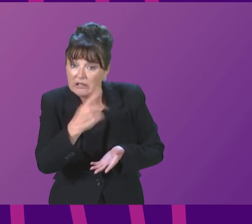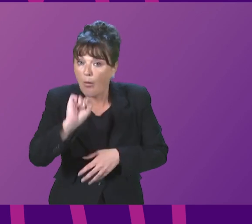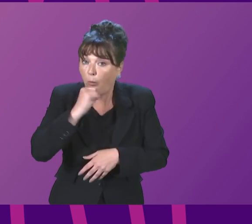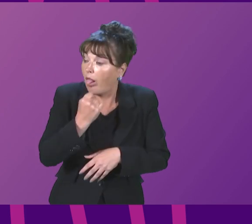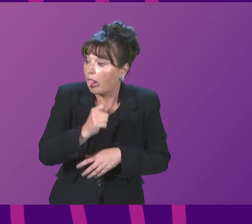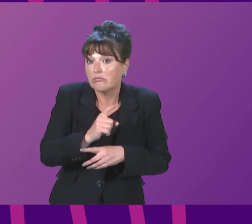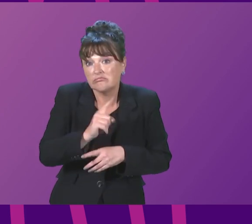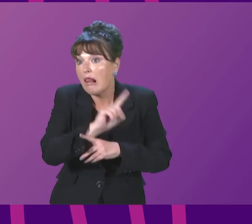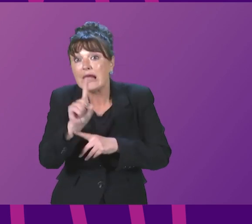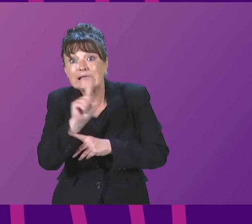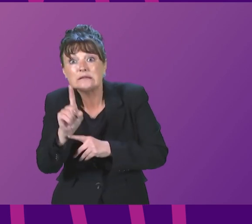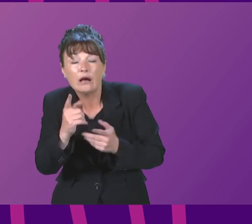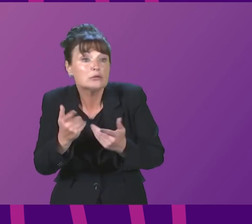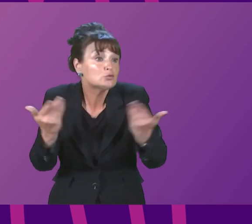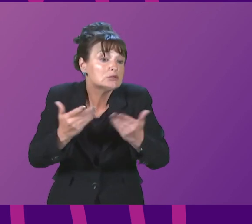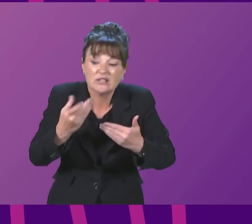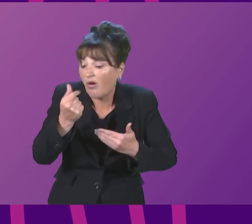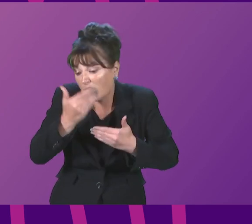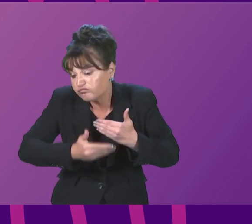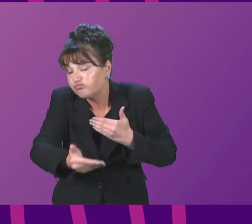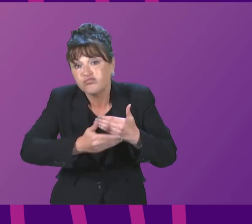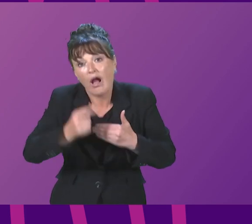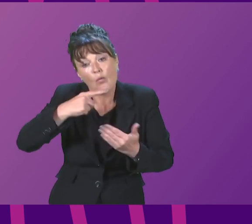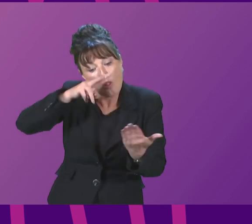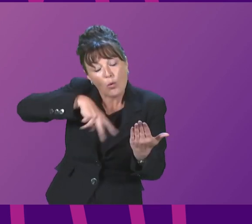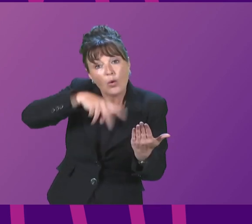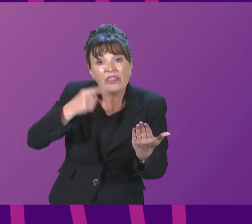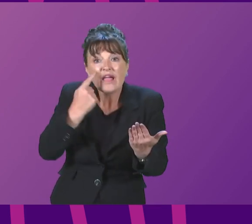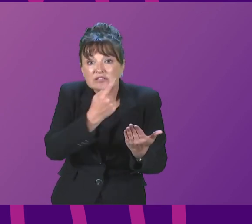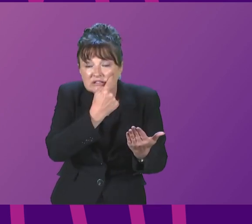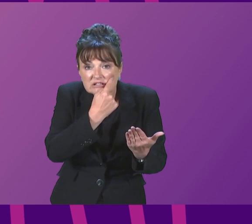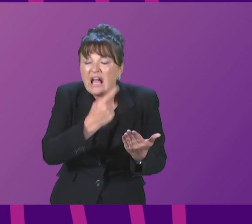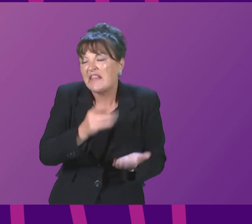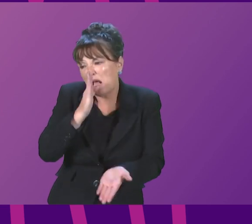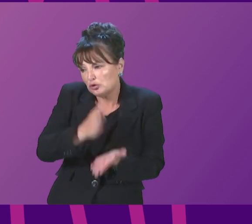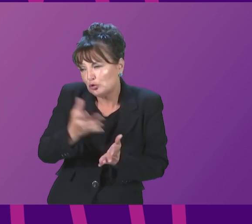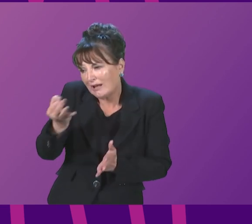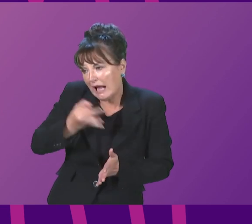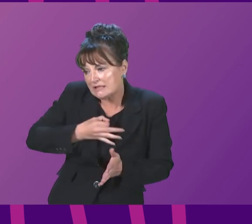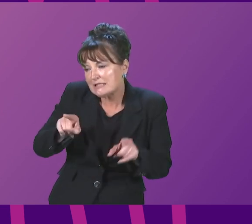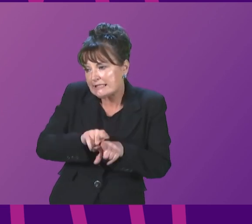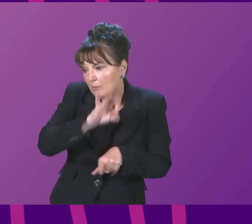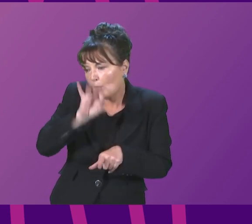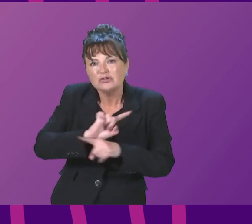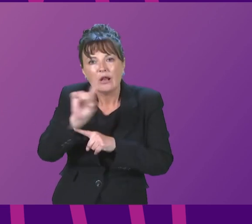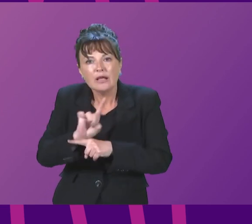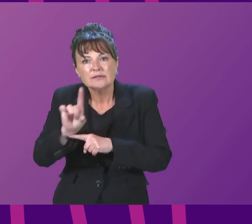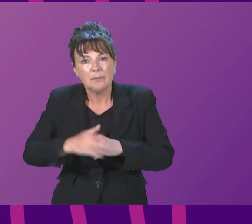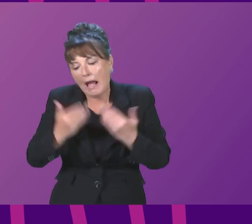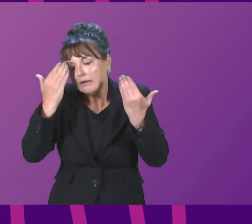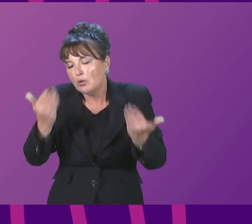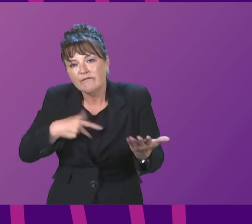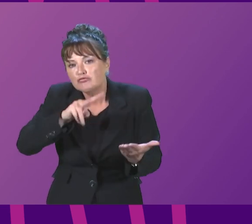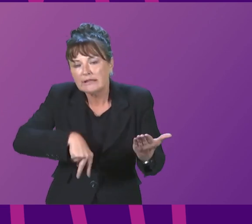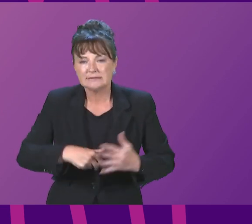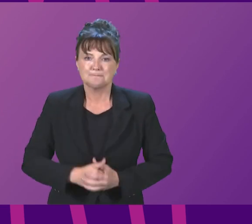opportunity to do that as soon as I'm able to. And then Douglas Ross, I'm sure, will come back and ask me more about this.